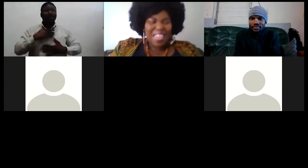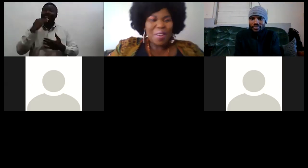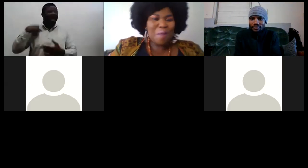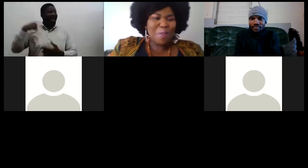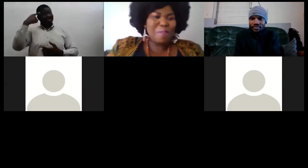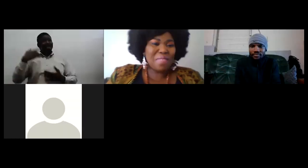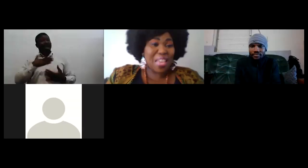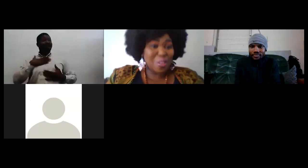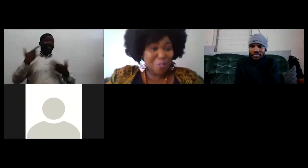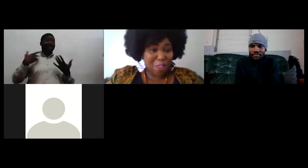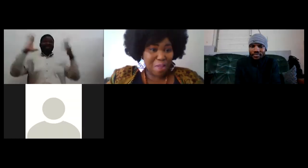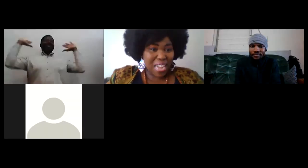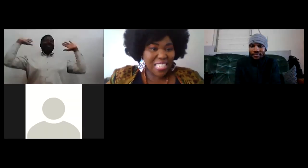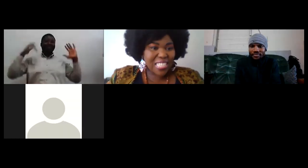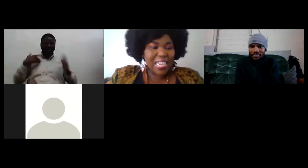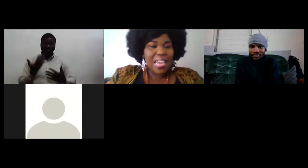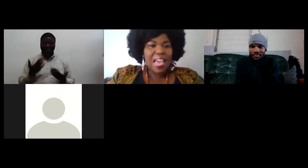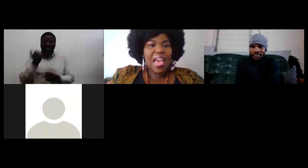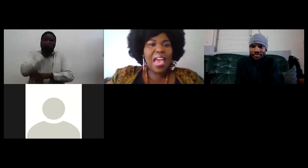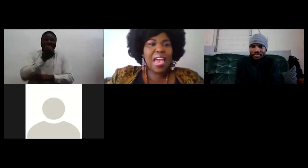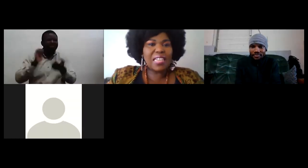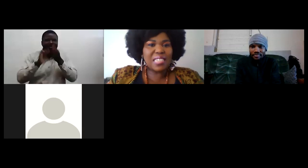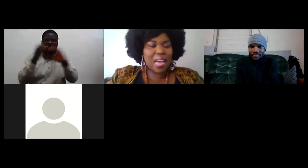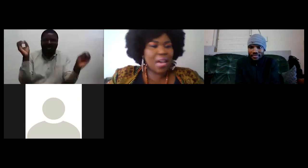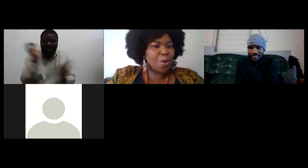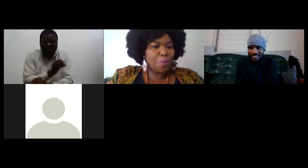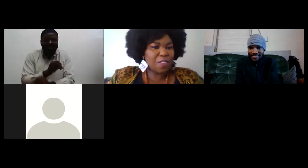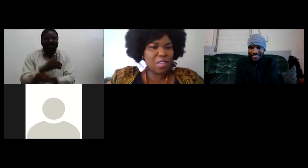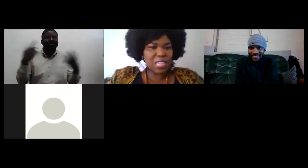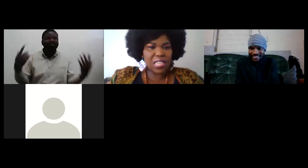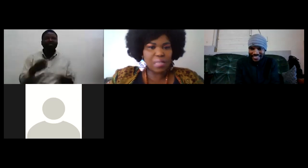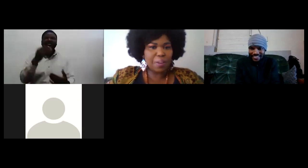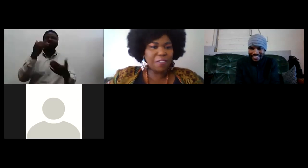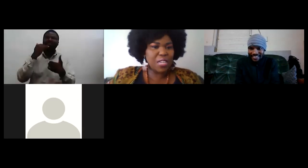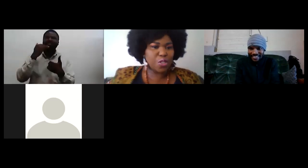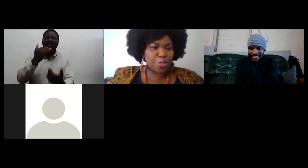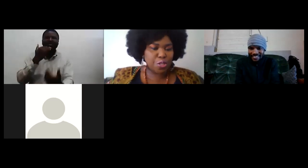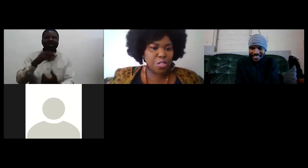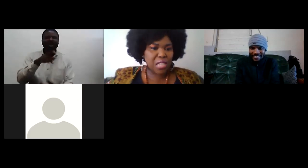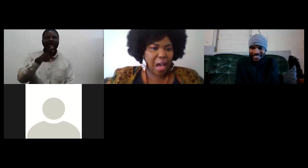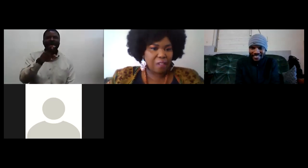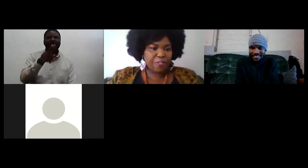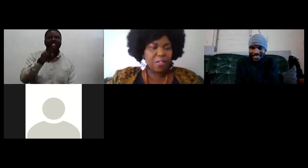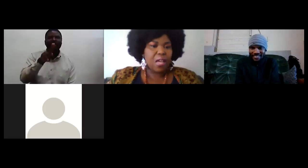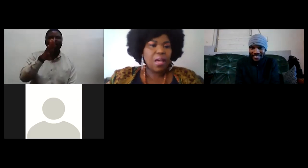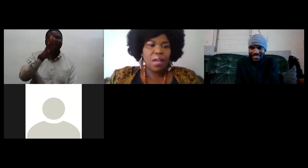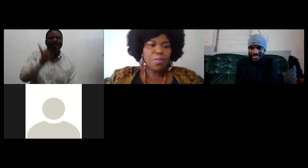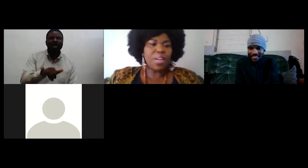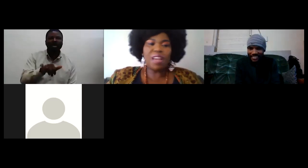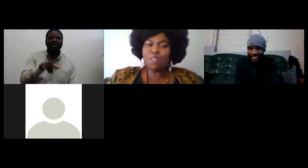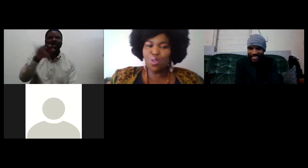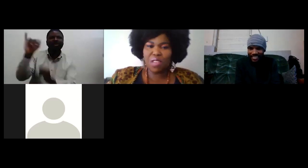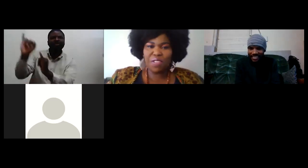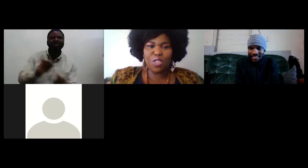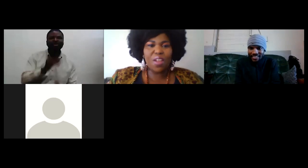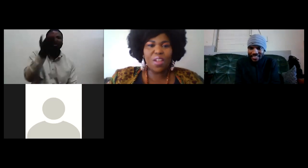no problem thank you very much and uh ruby if you can just briefly introduce yourself you